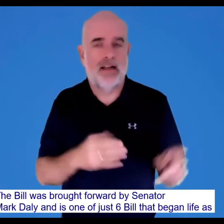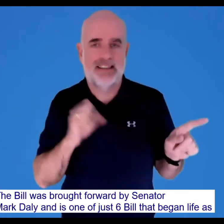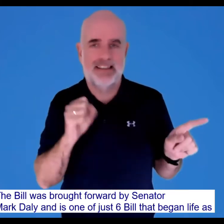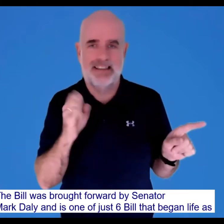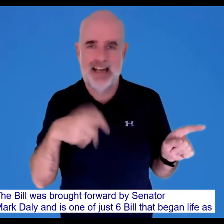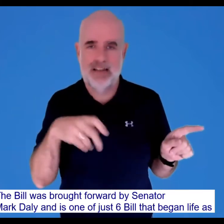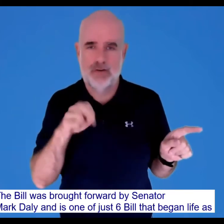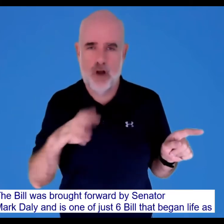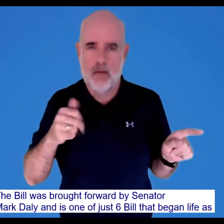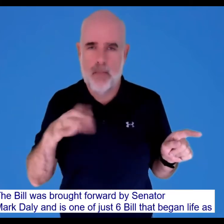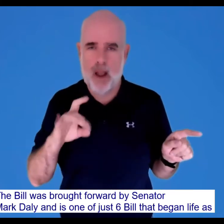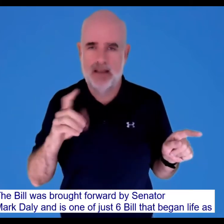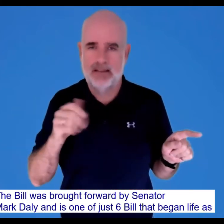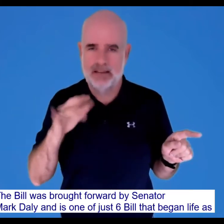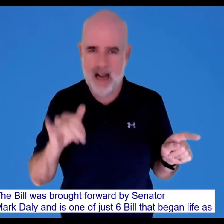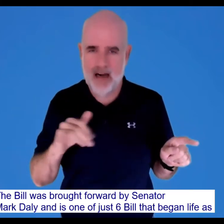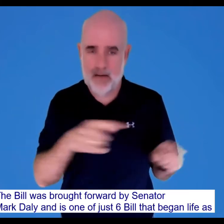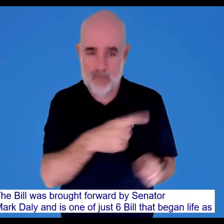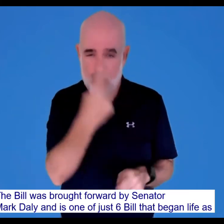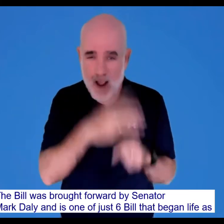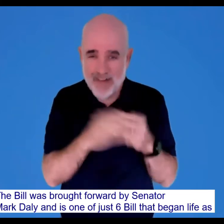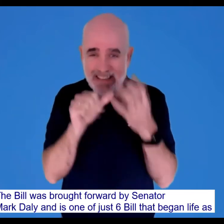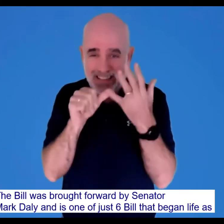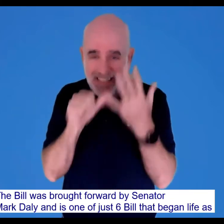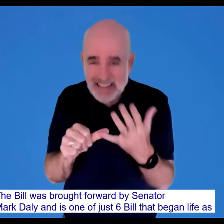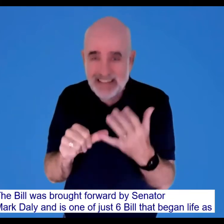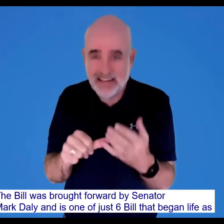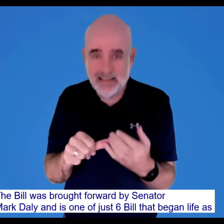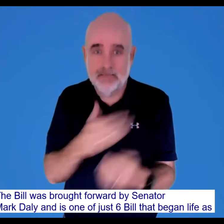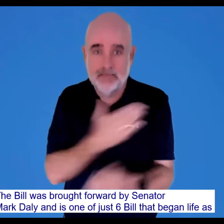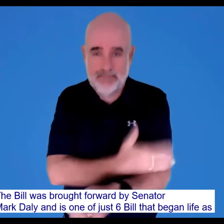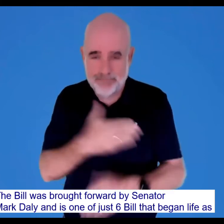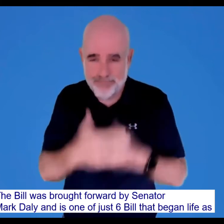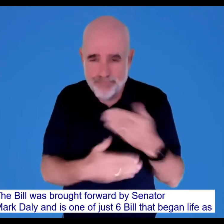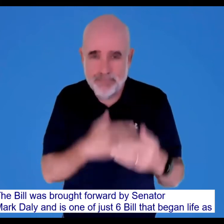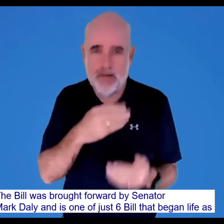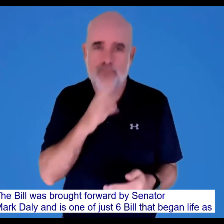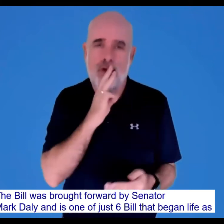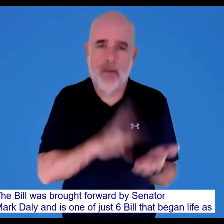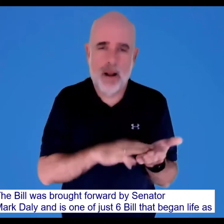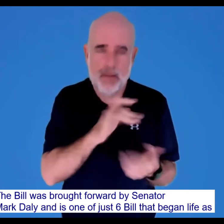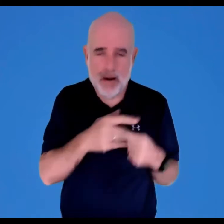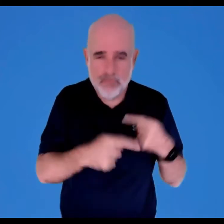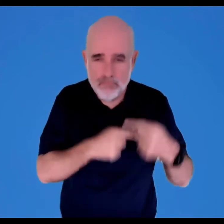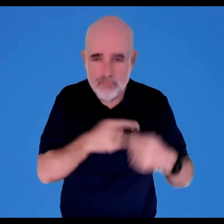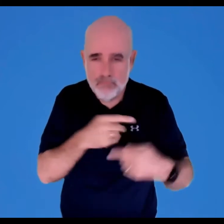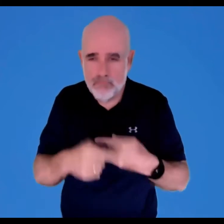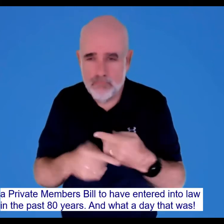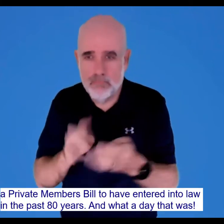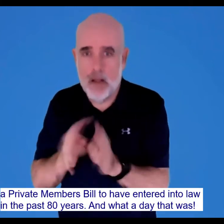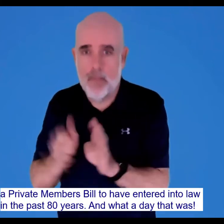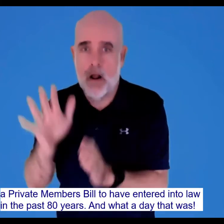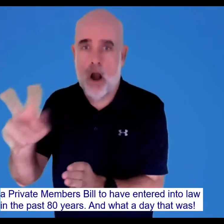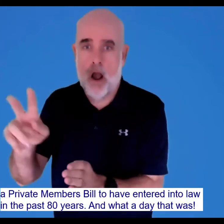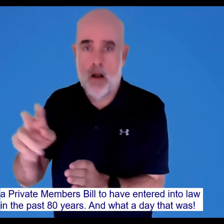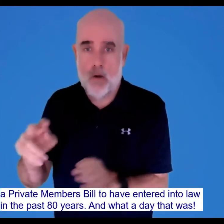The bill was brought forward by Senator Mark Daly and is one of just six bills that began life as a private member's bill